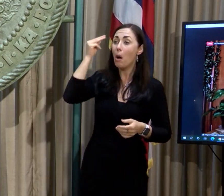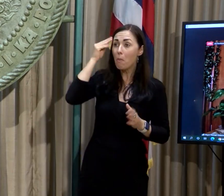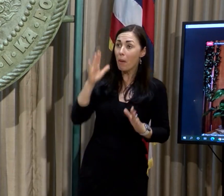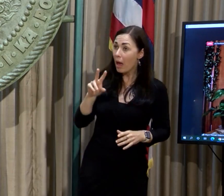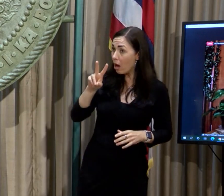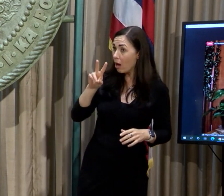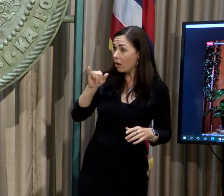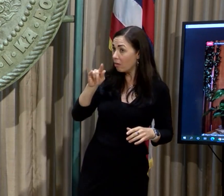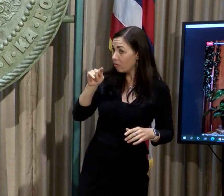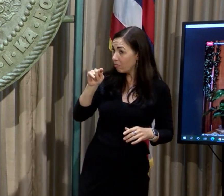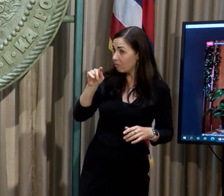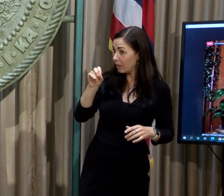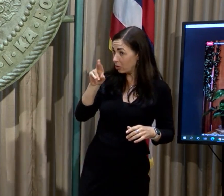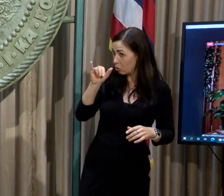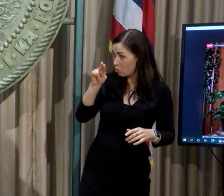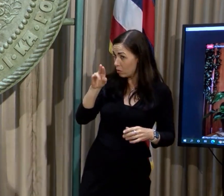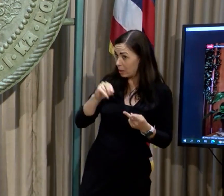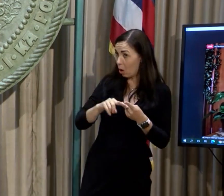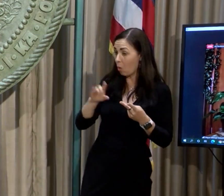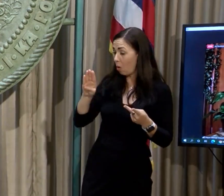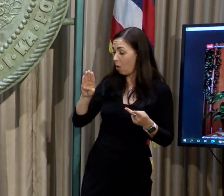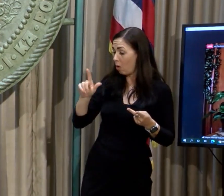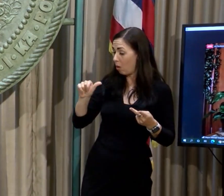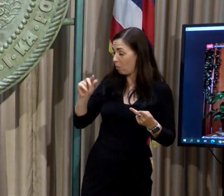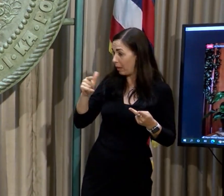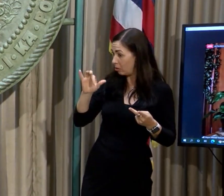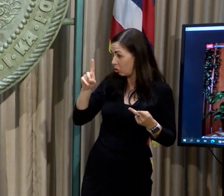Mayor Victorino or Blandiardi, do you want to add to that?